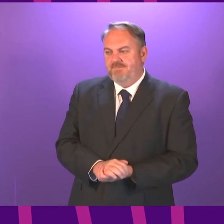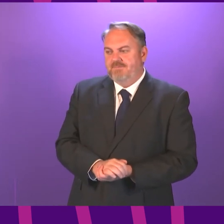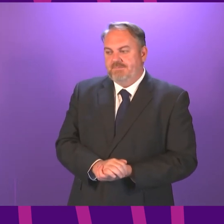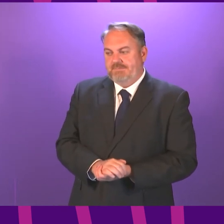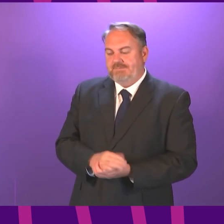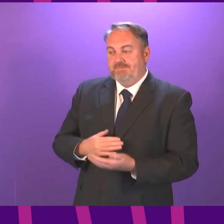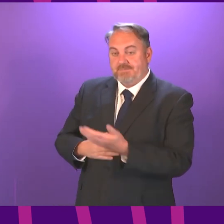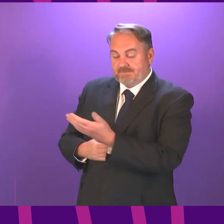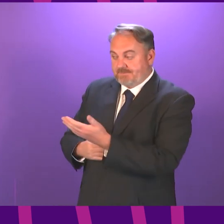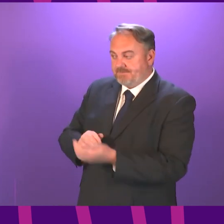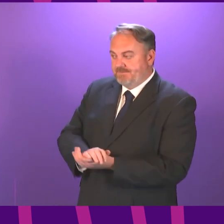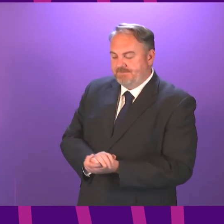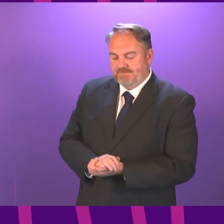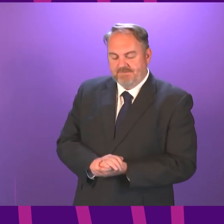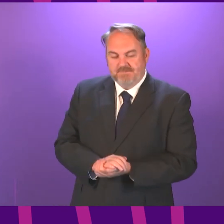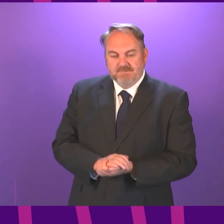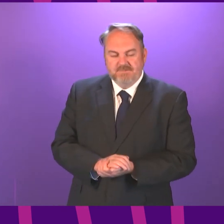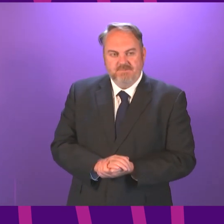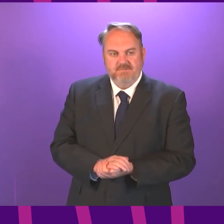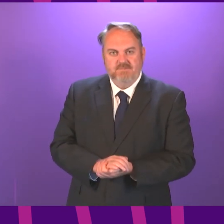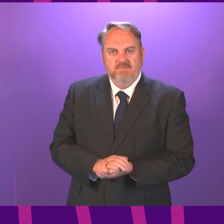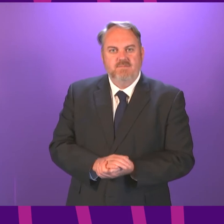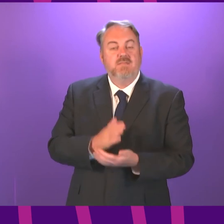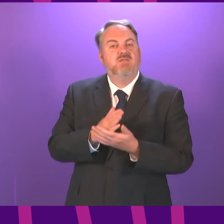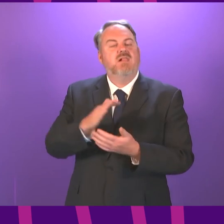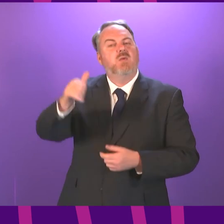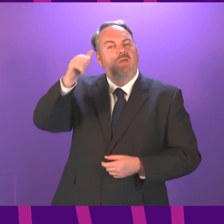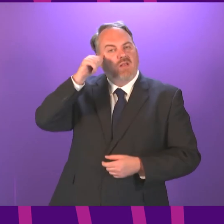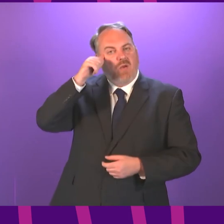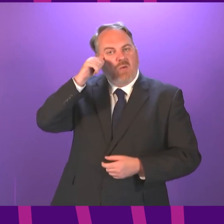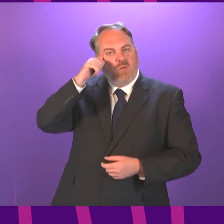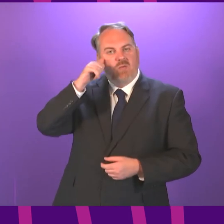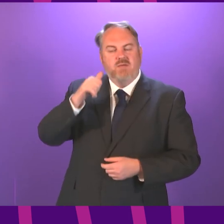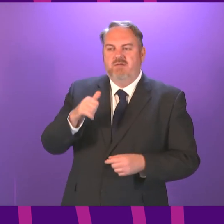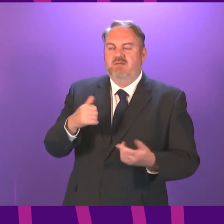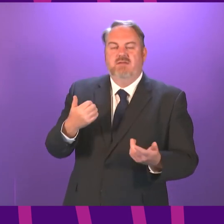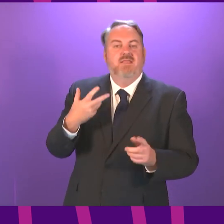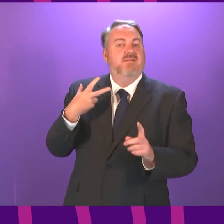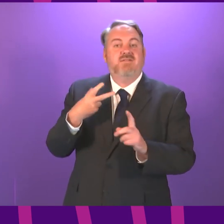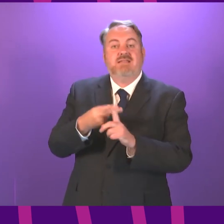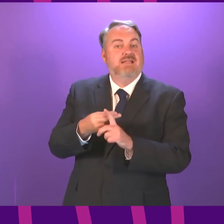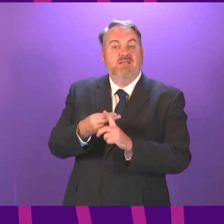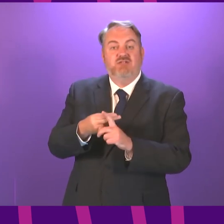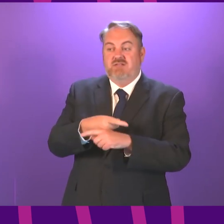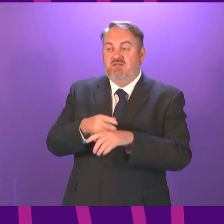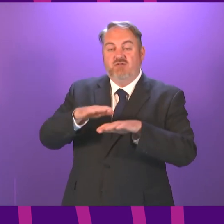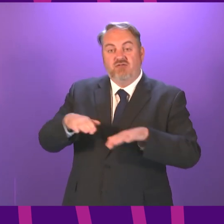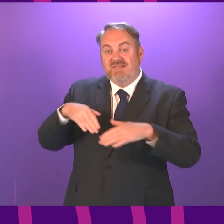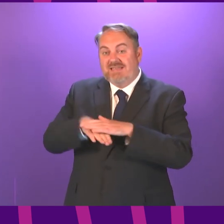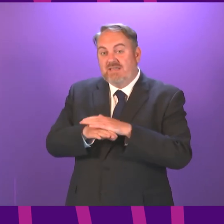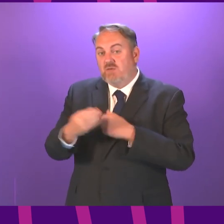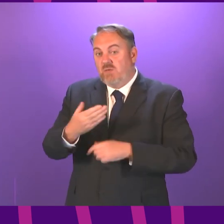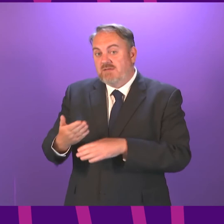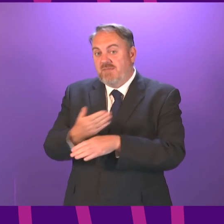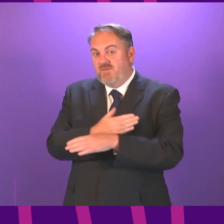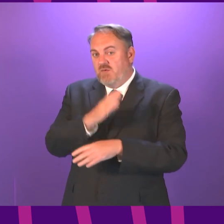Harper Thank you Presiding Officer Given that there can't be a commitment to vaccinate in schools by the end of the summer holidays when